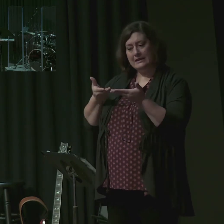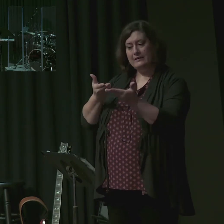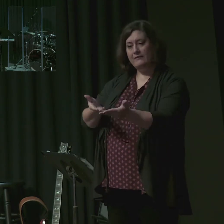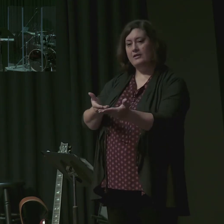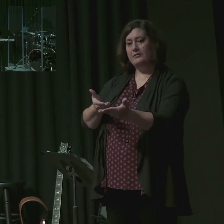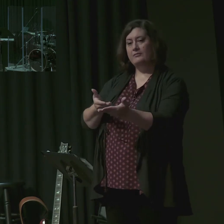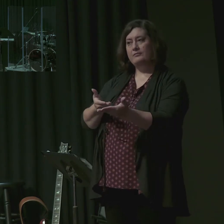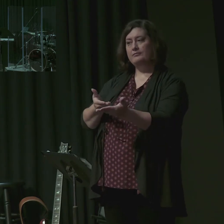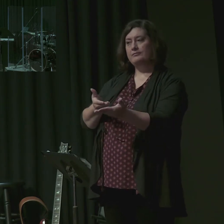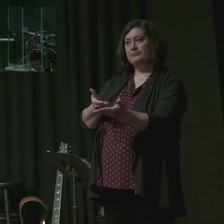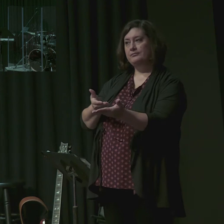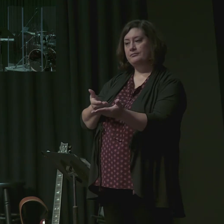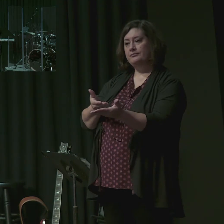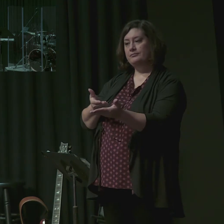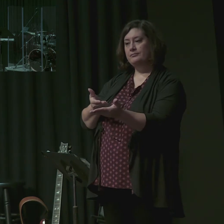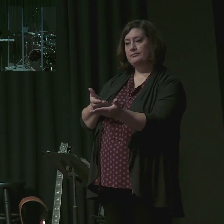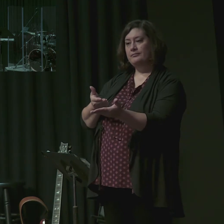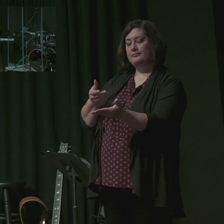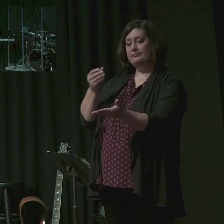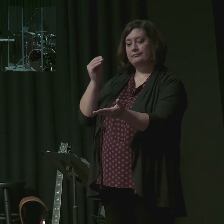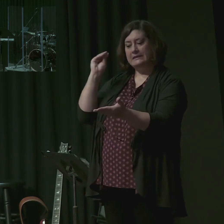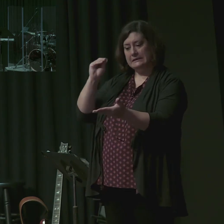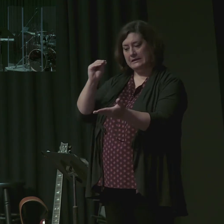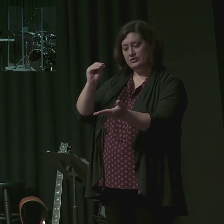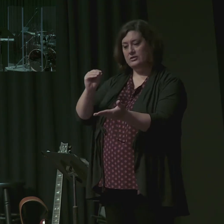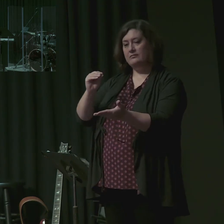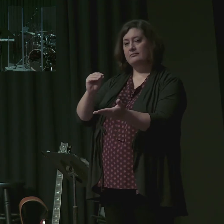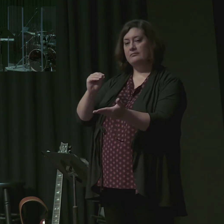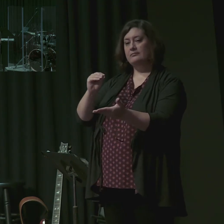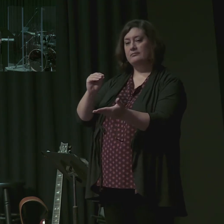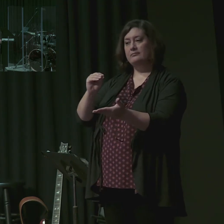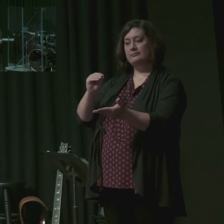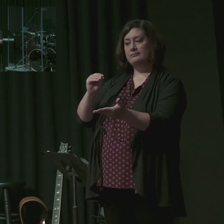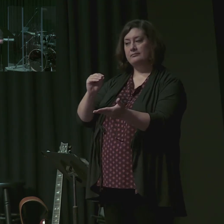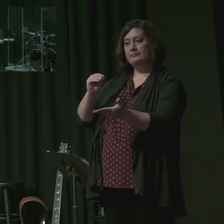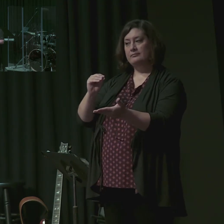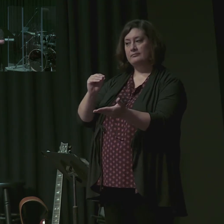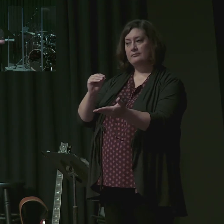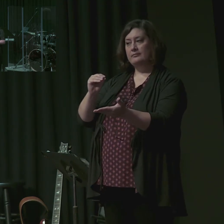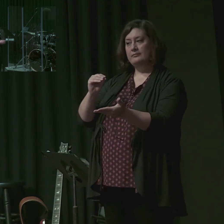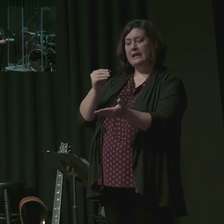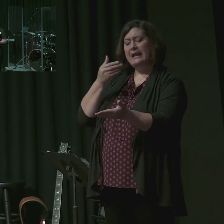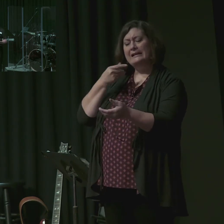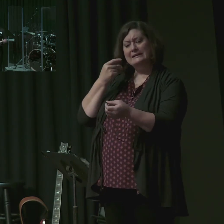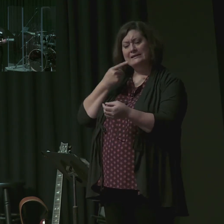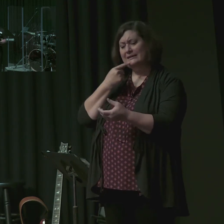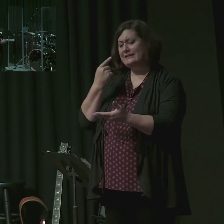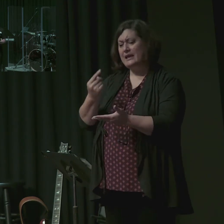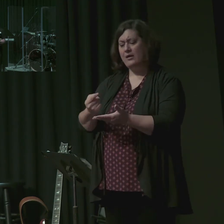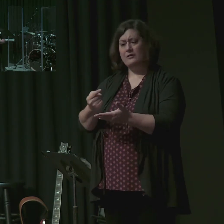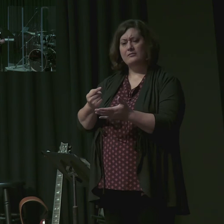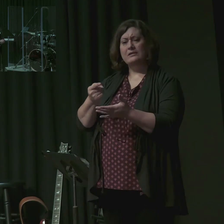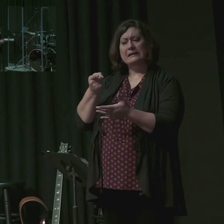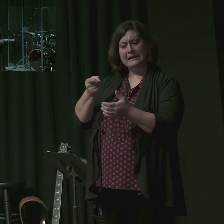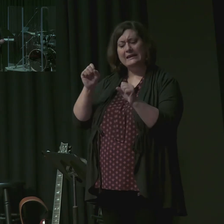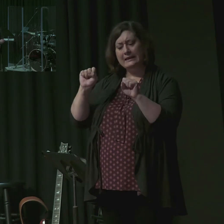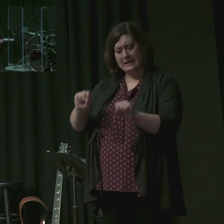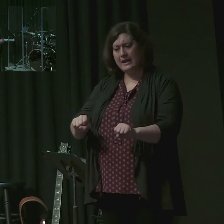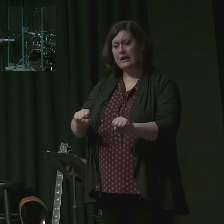Word for all that he is to do. So in the light of this then, how does the